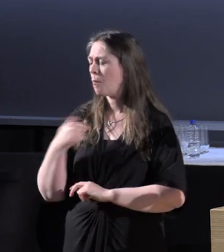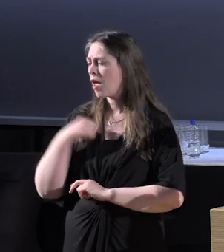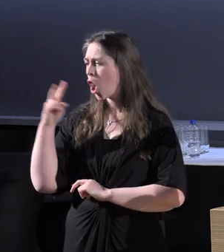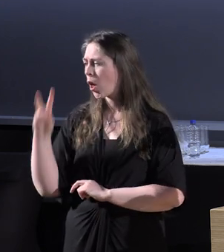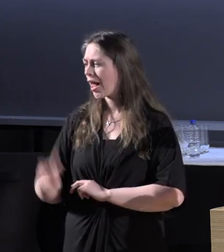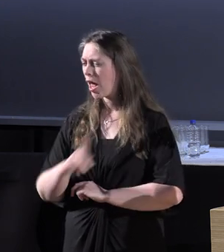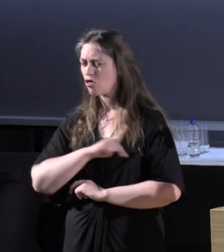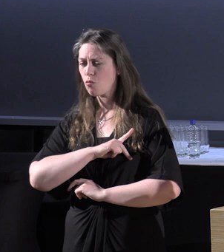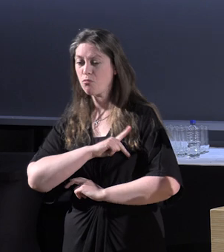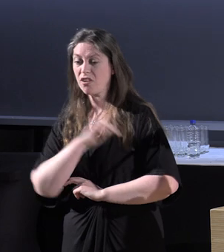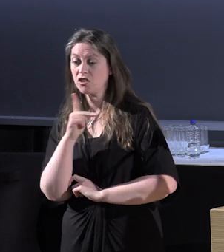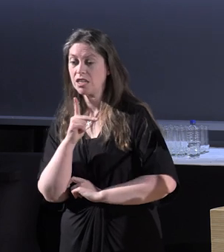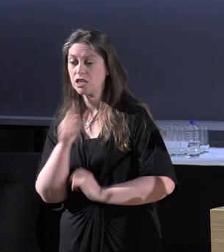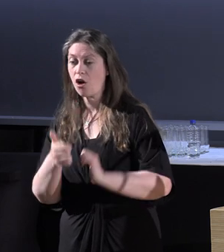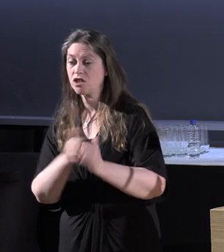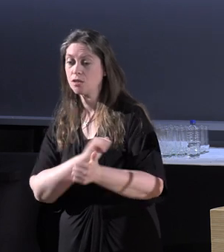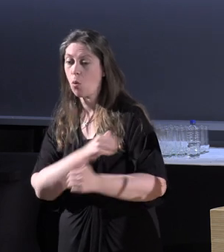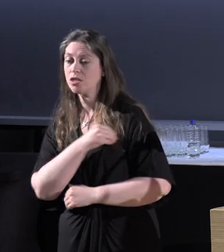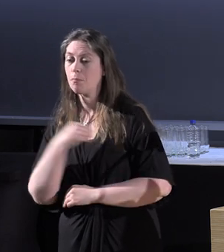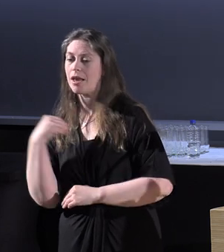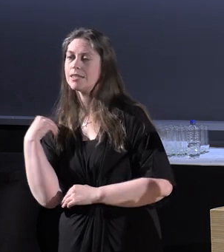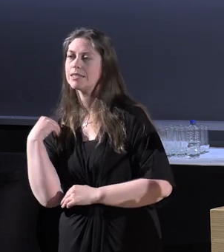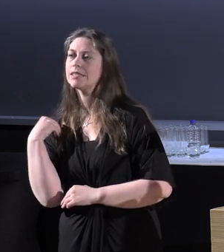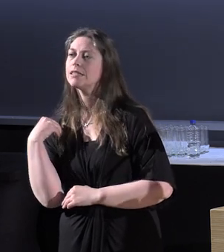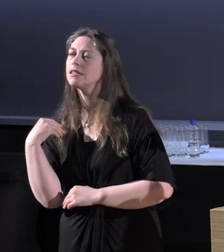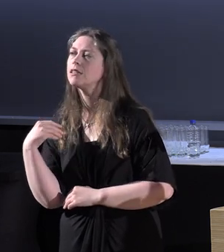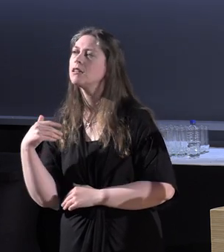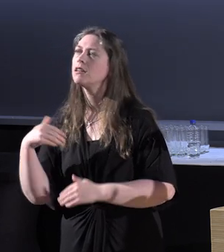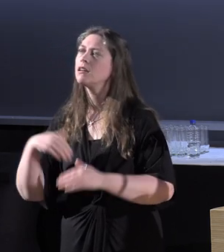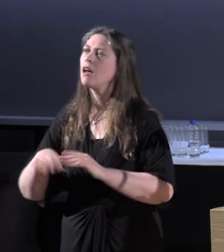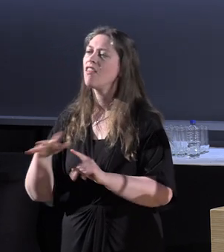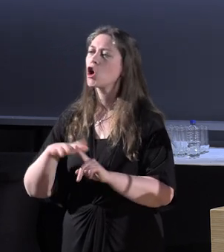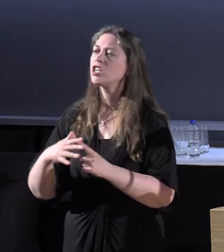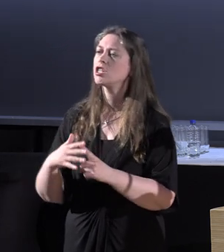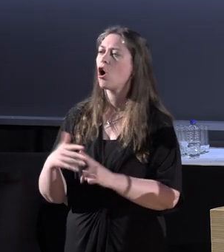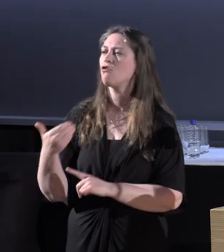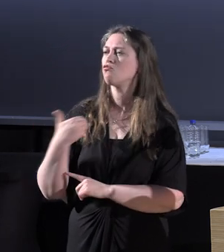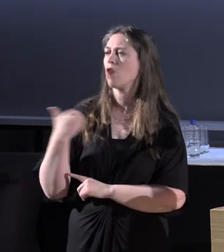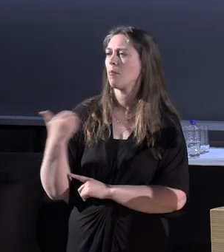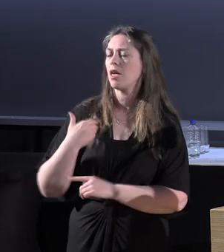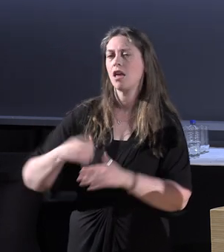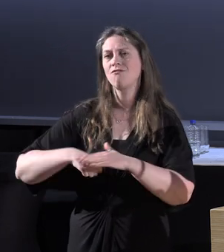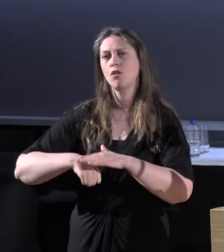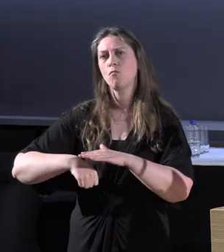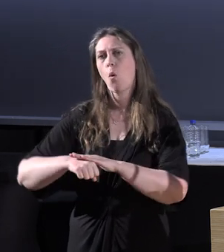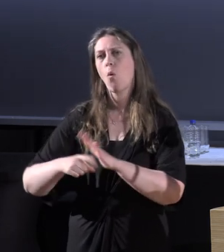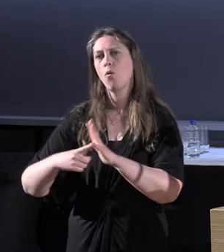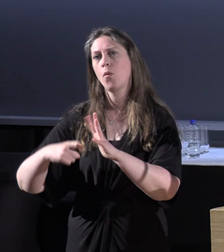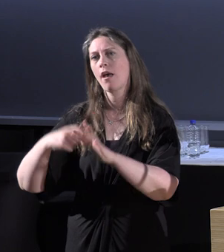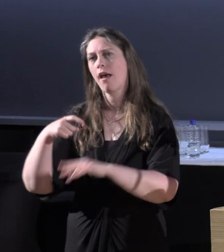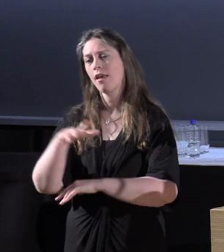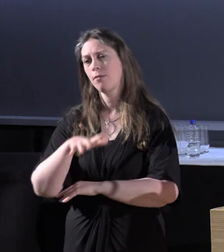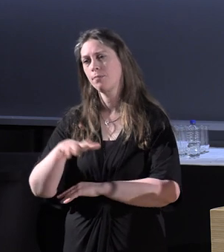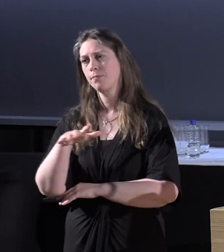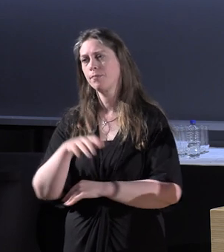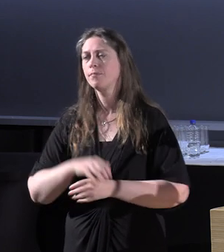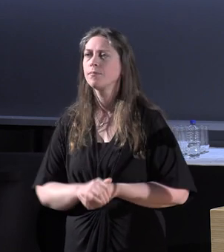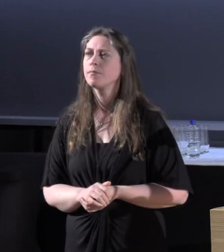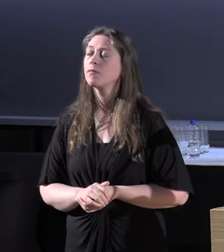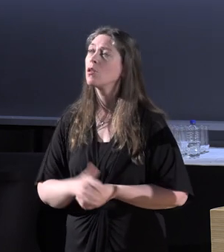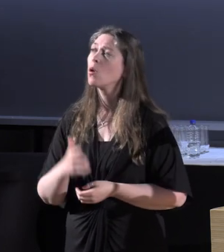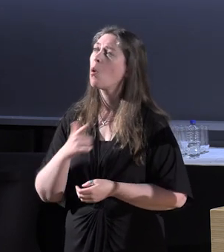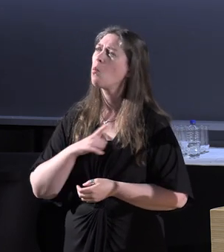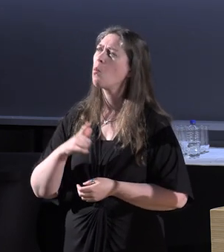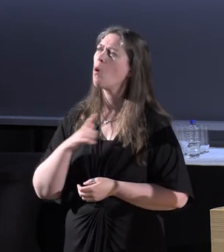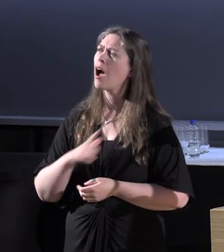professionalization of sports medicine in the context of rugby football in the UK. because I wanted to